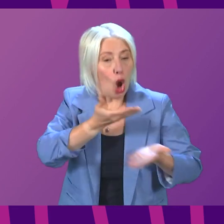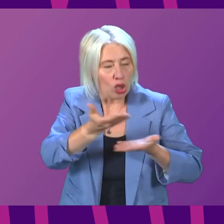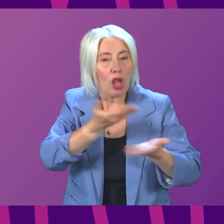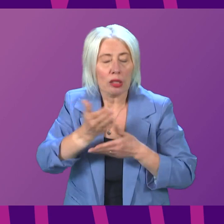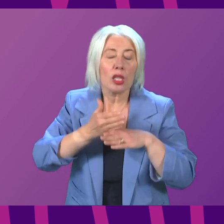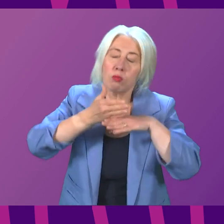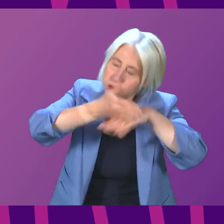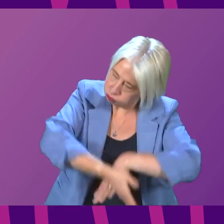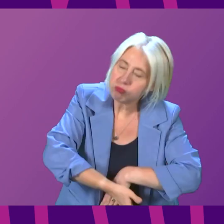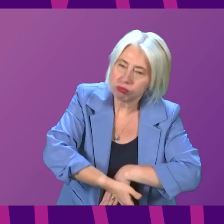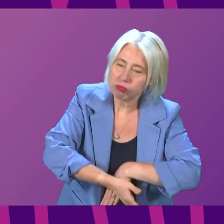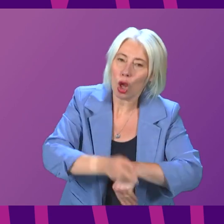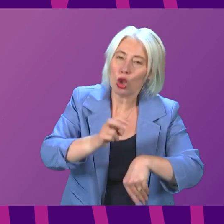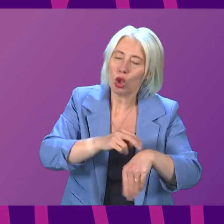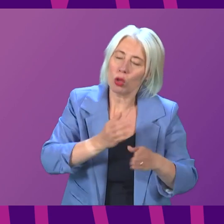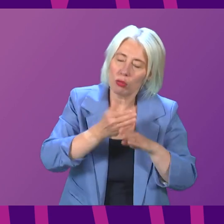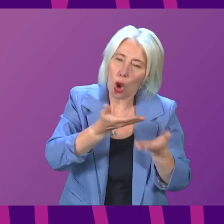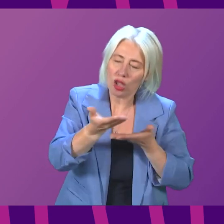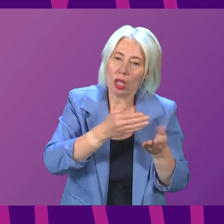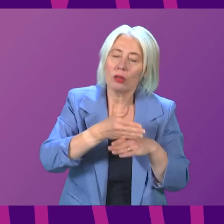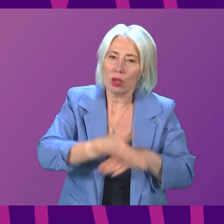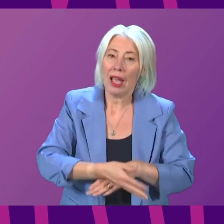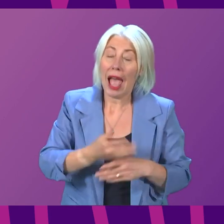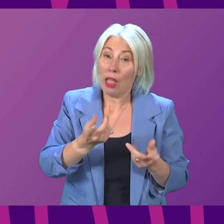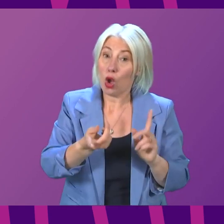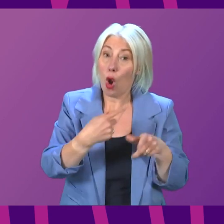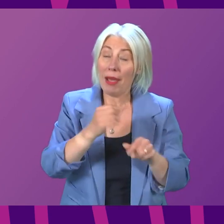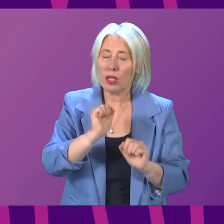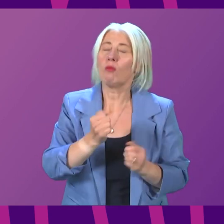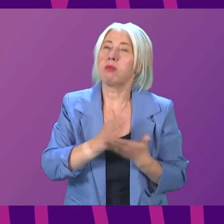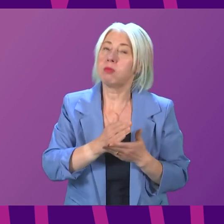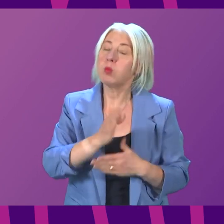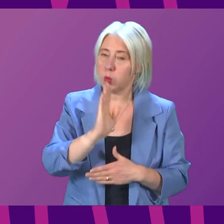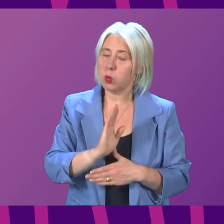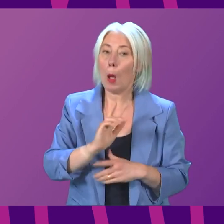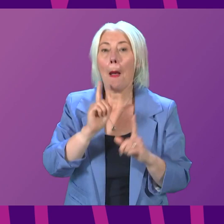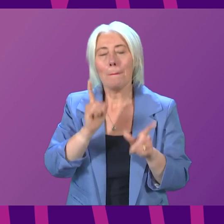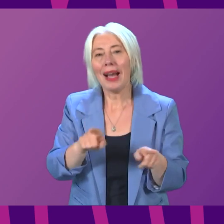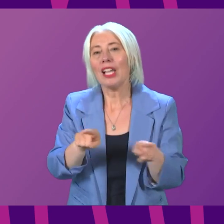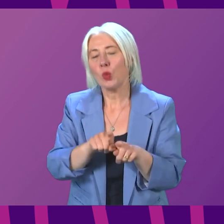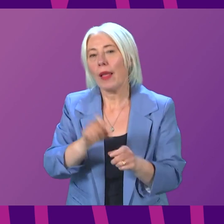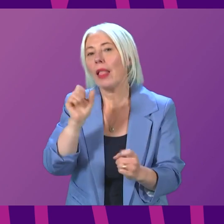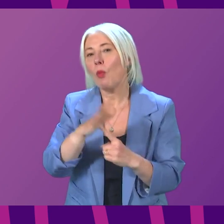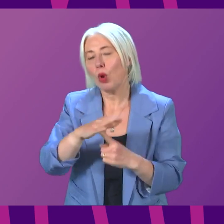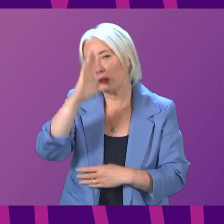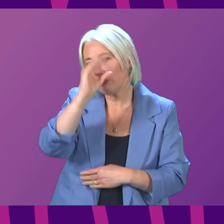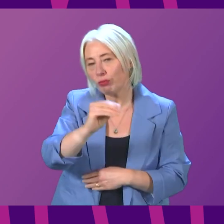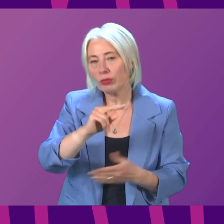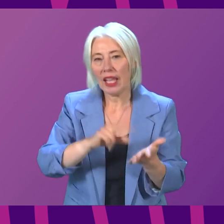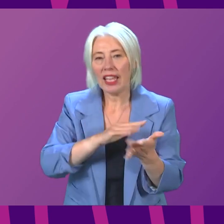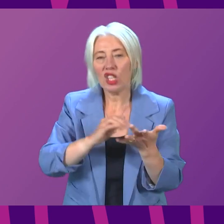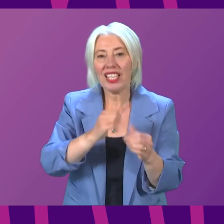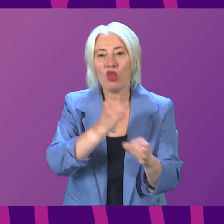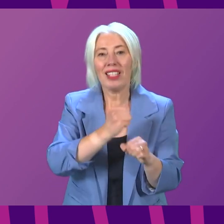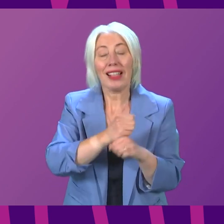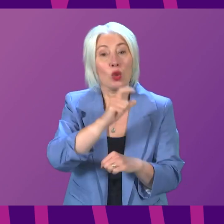working, and I take very seriously. I take very seriously the comments of consultants. But the point I think it is also important to make is that NHS Greater Glasgow